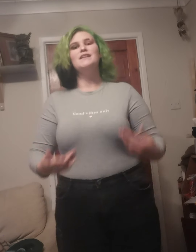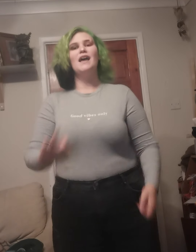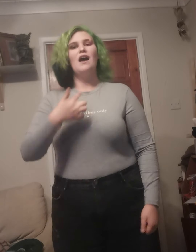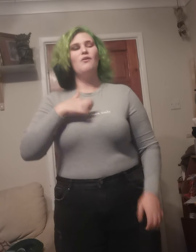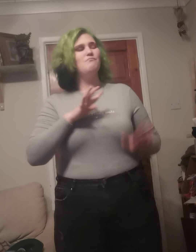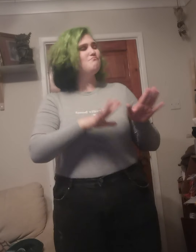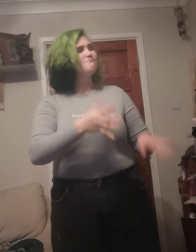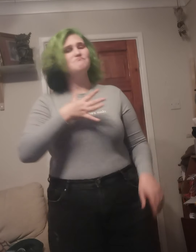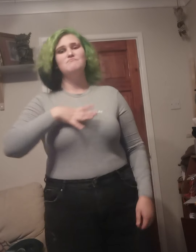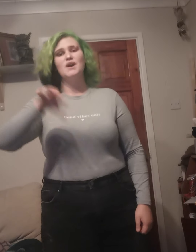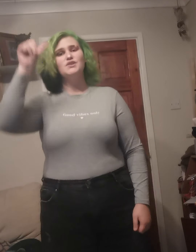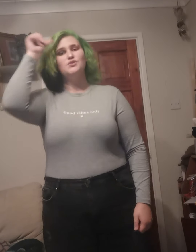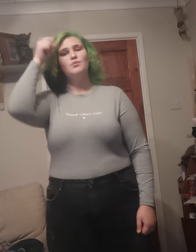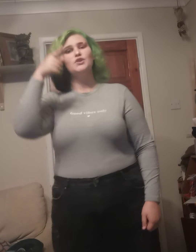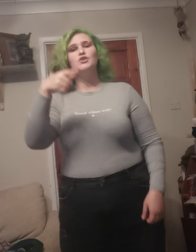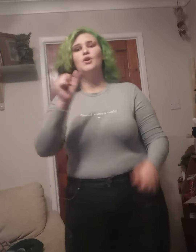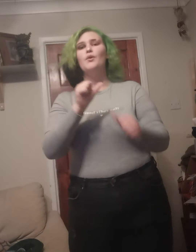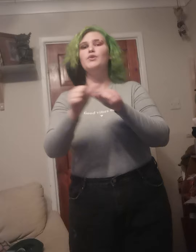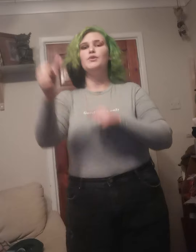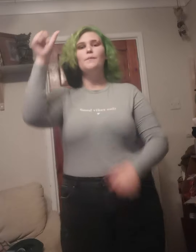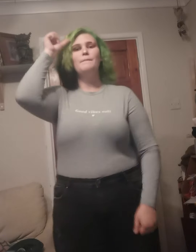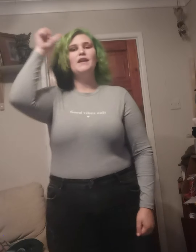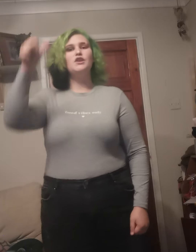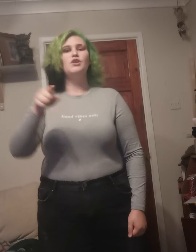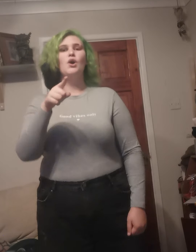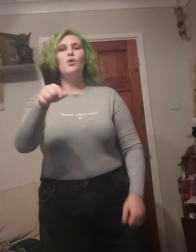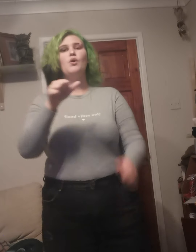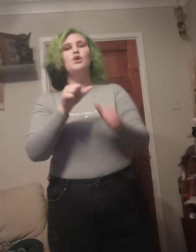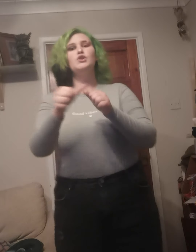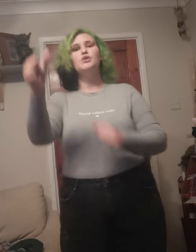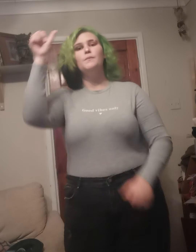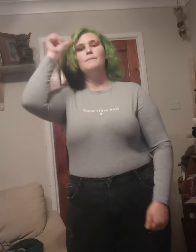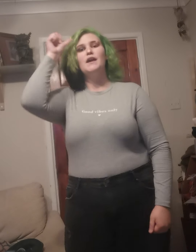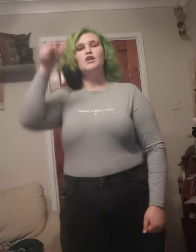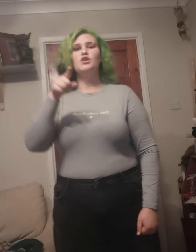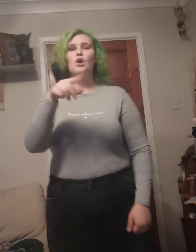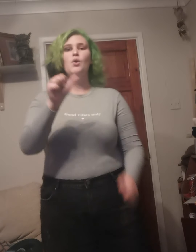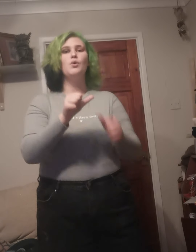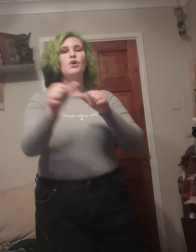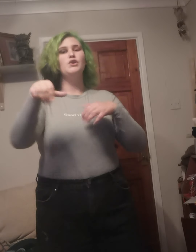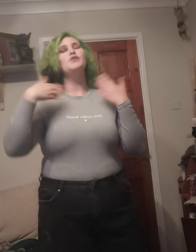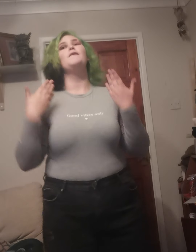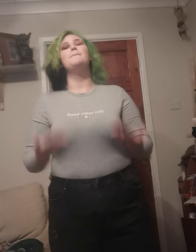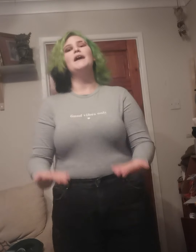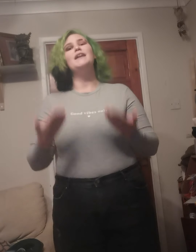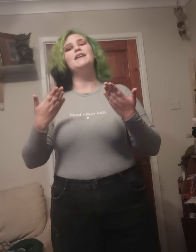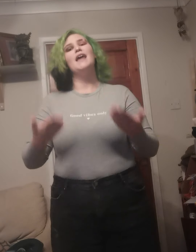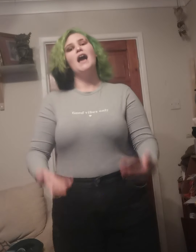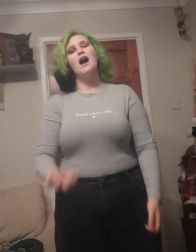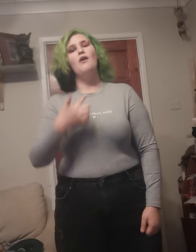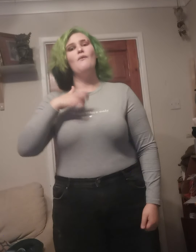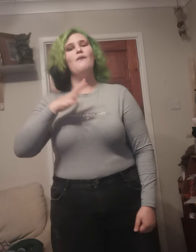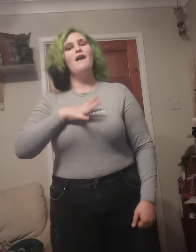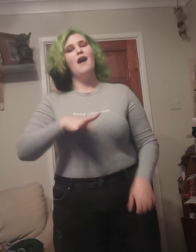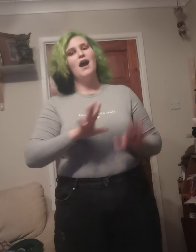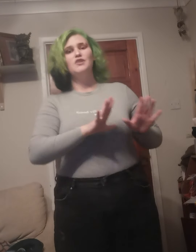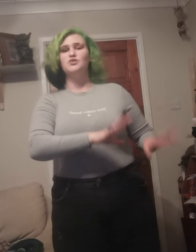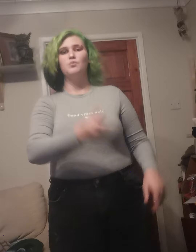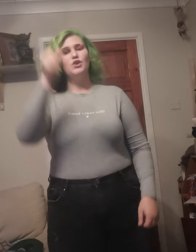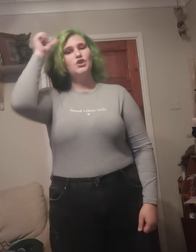now. I just wanna know, you better know, you better know, you better now. I just wanna